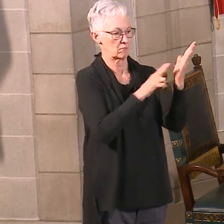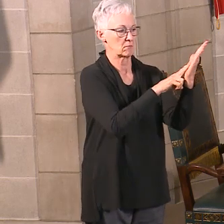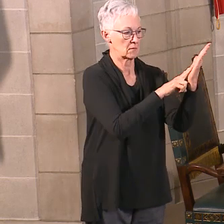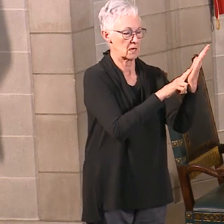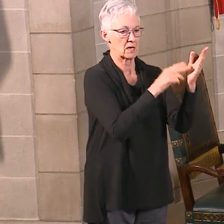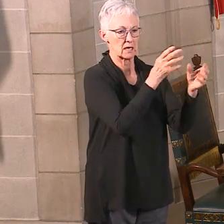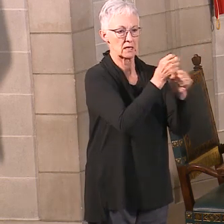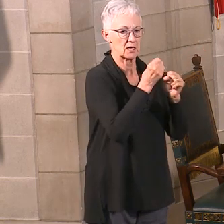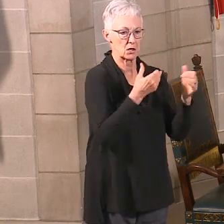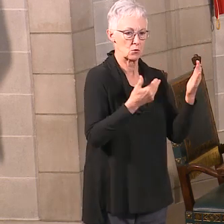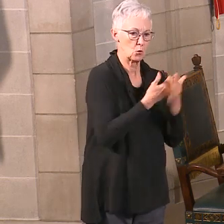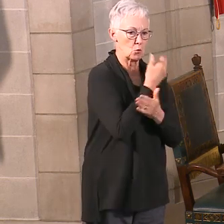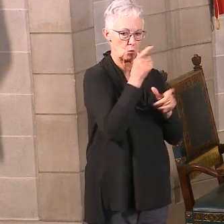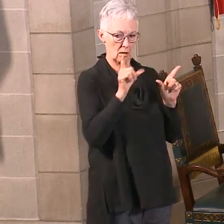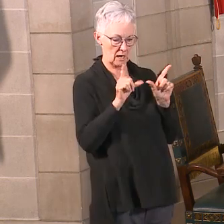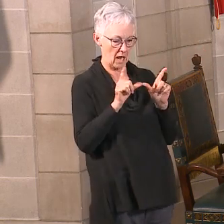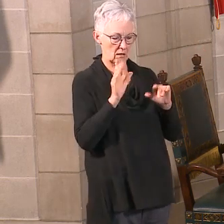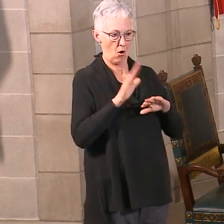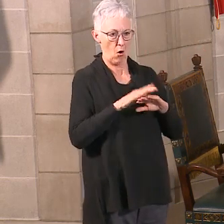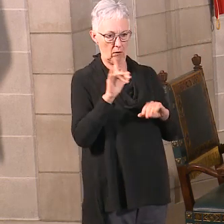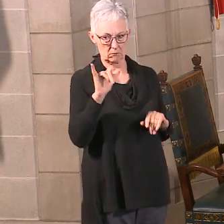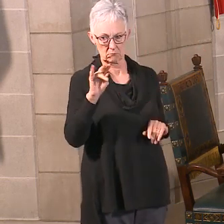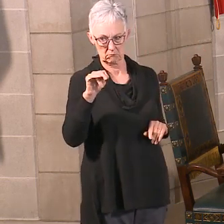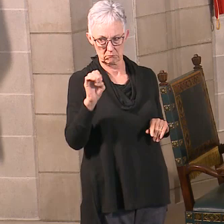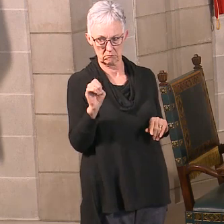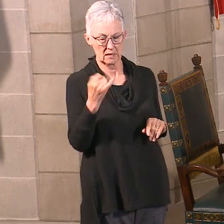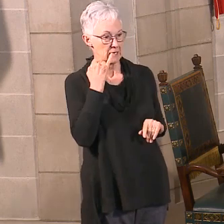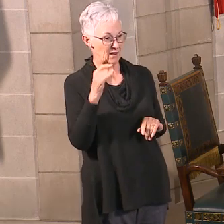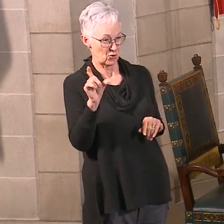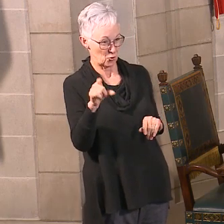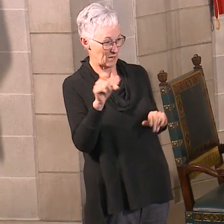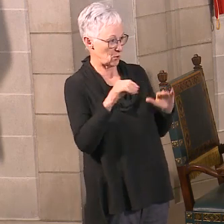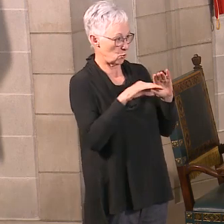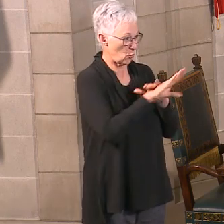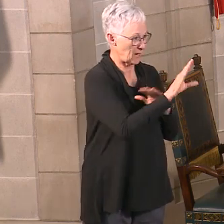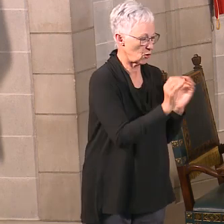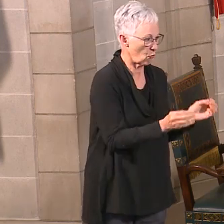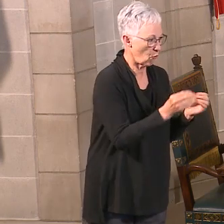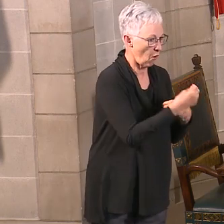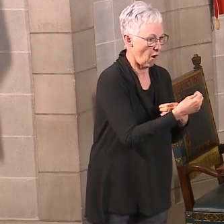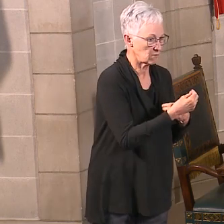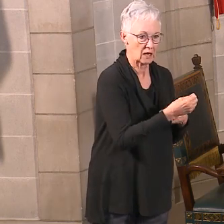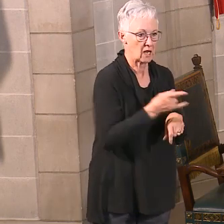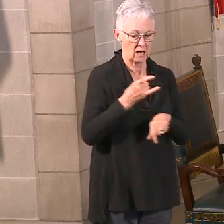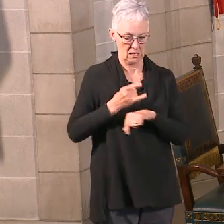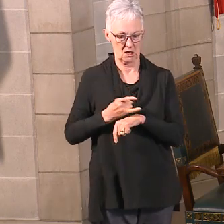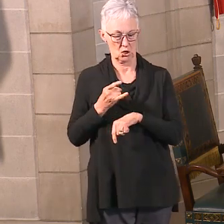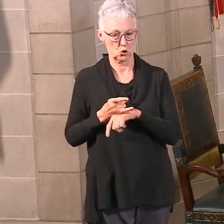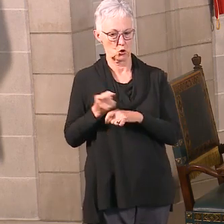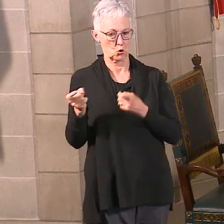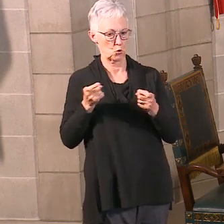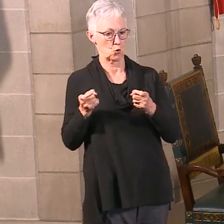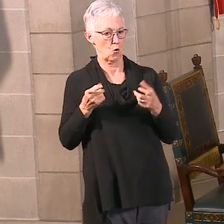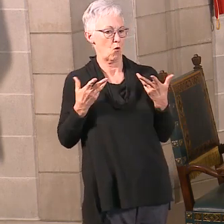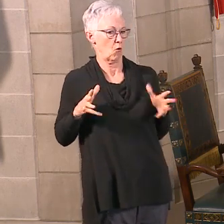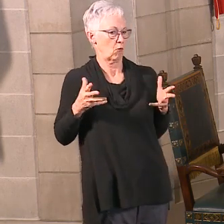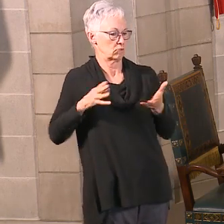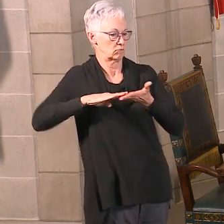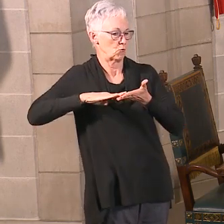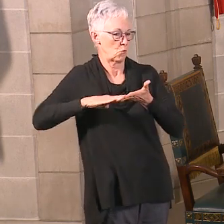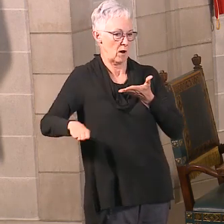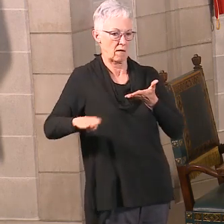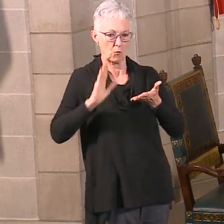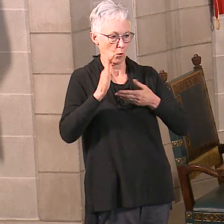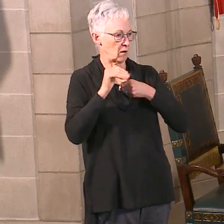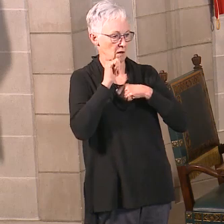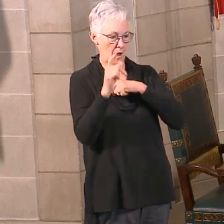if you have to go into your city clerk's office and they are closed, the Liquor Control Commission has already waived any of the penalties associated with not being able